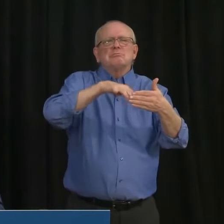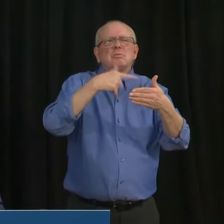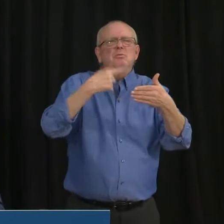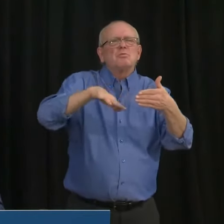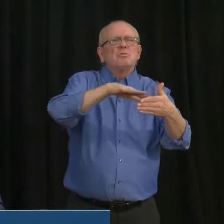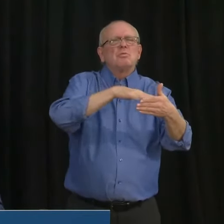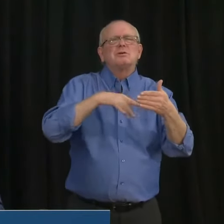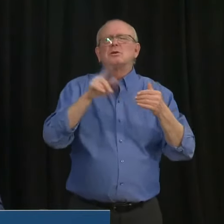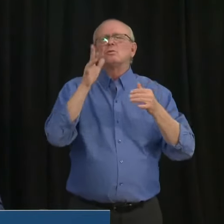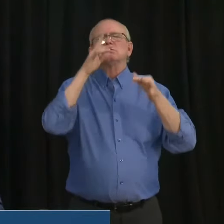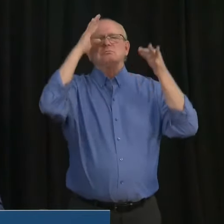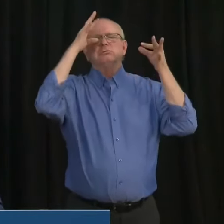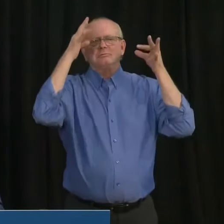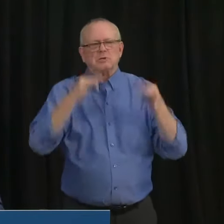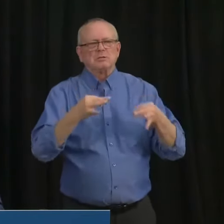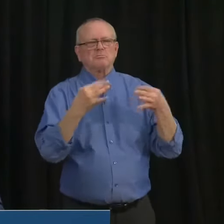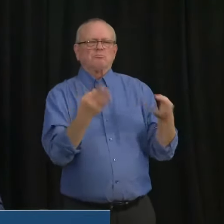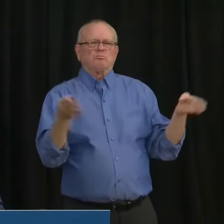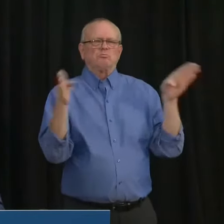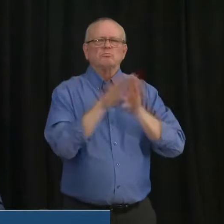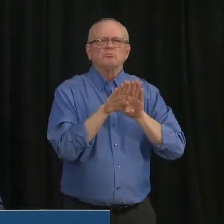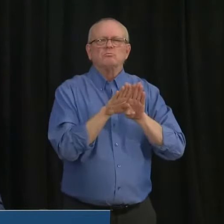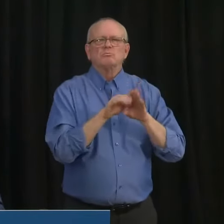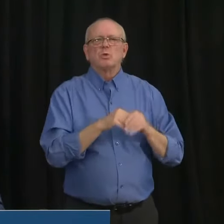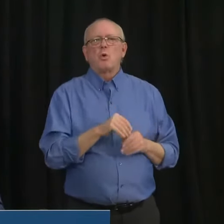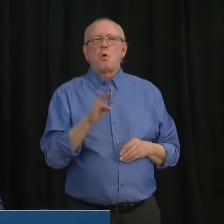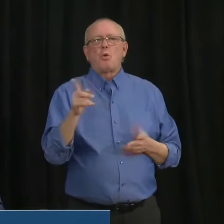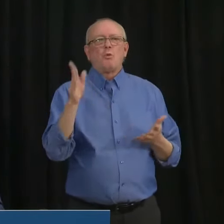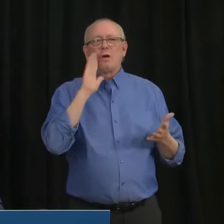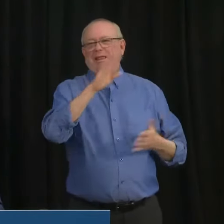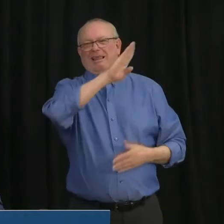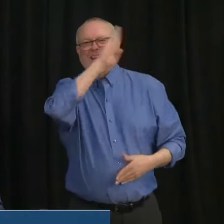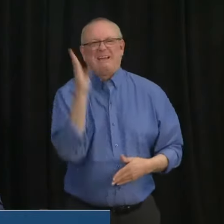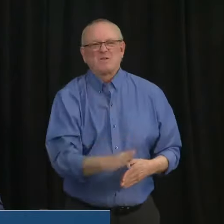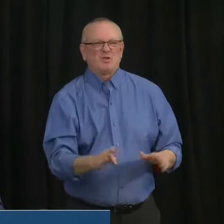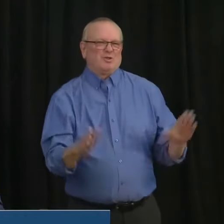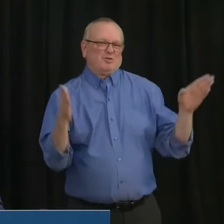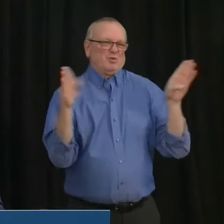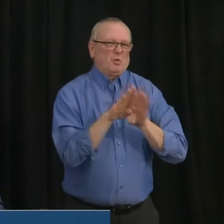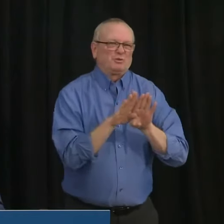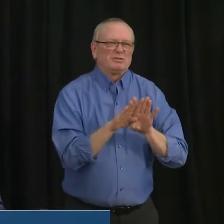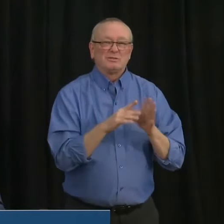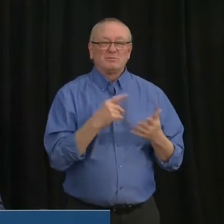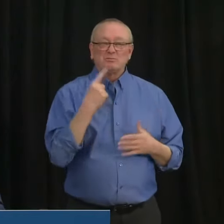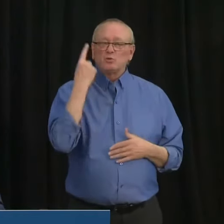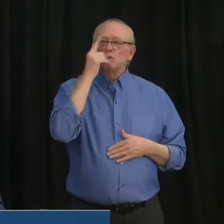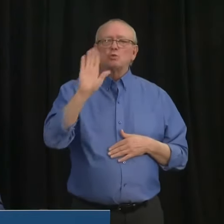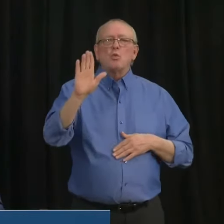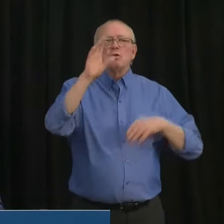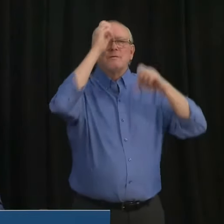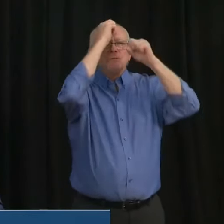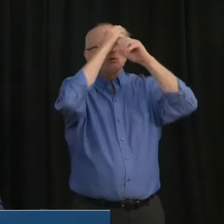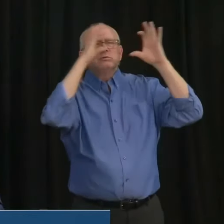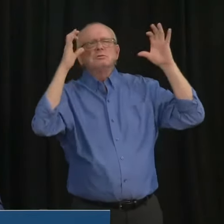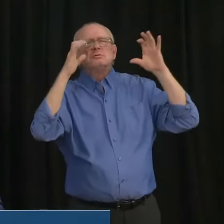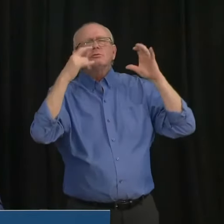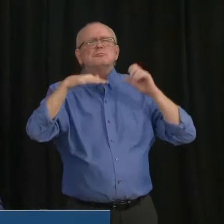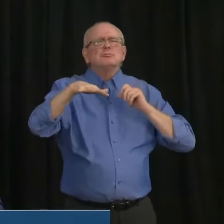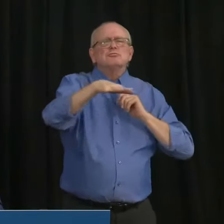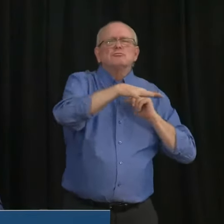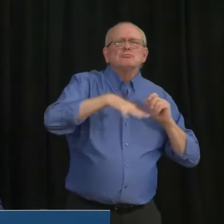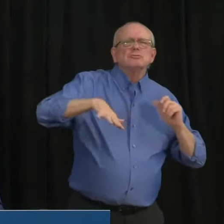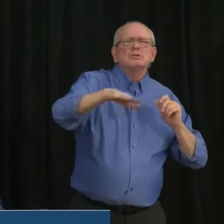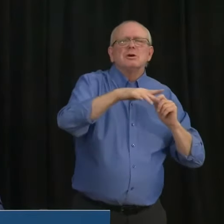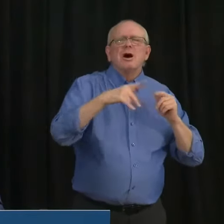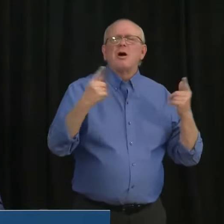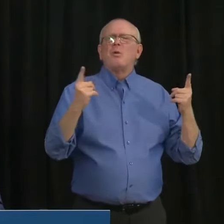Or are you just opposed to it no matter what? Or is there a circumstance you can see? And how bad would that circumstance have to be where you